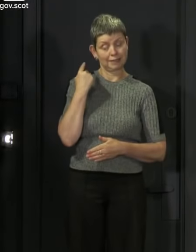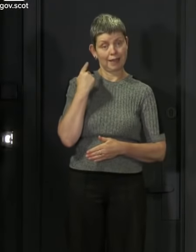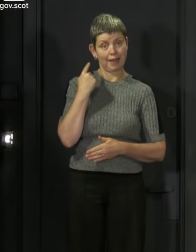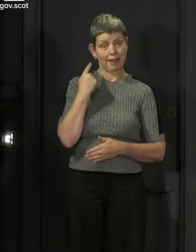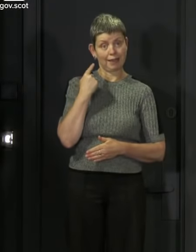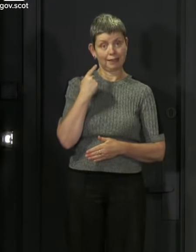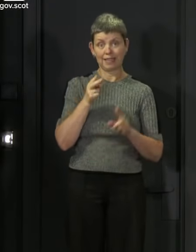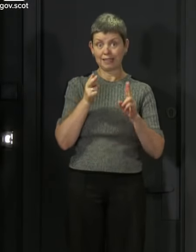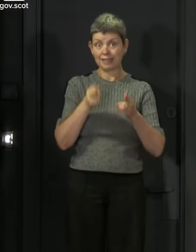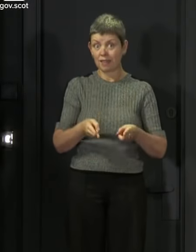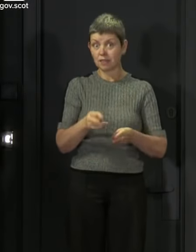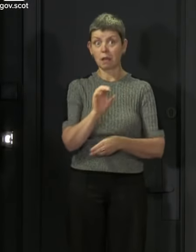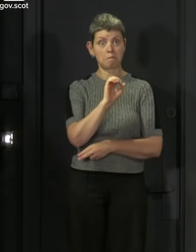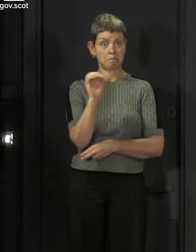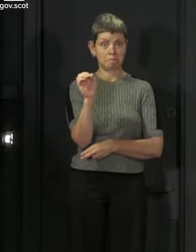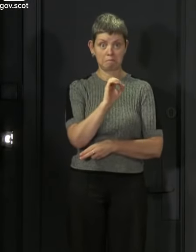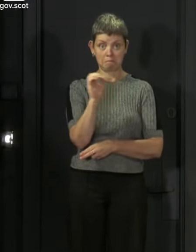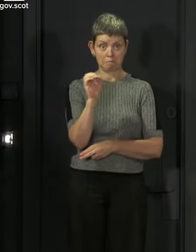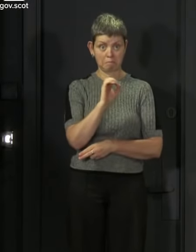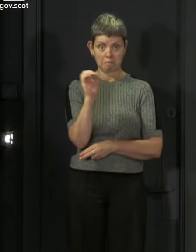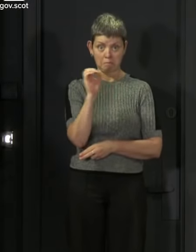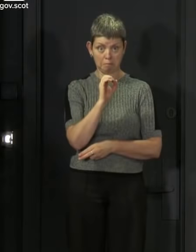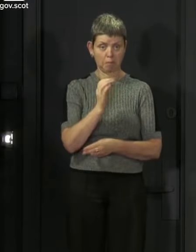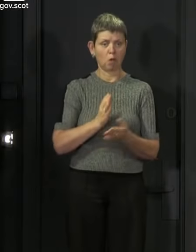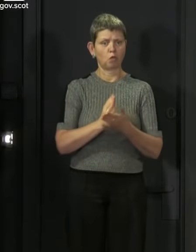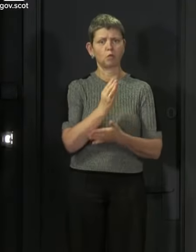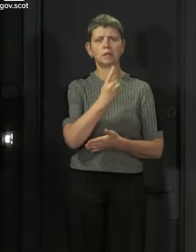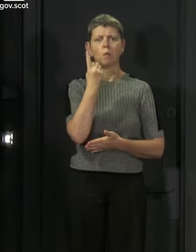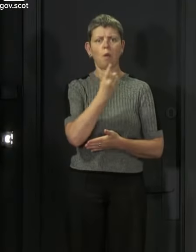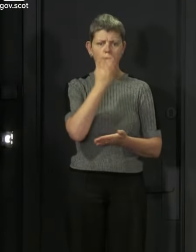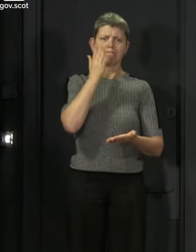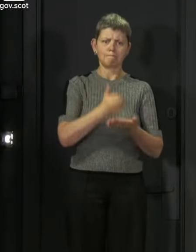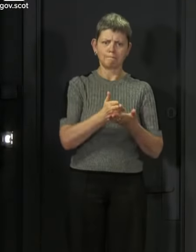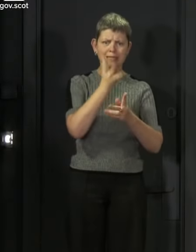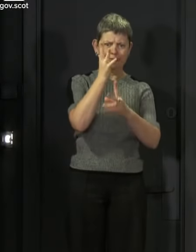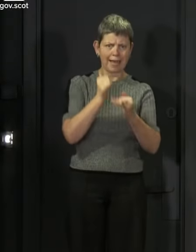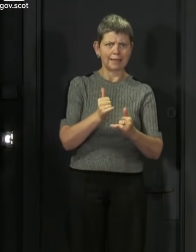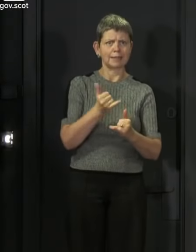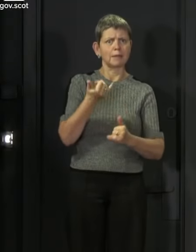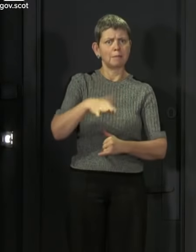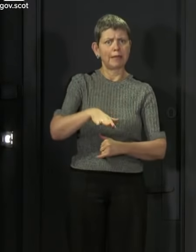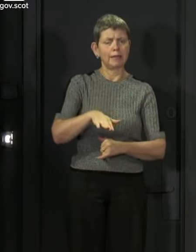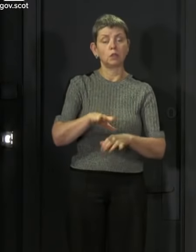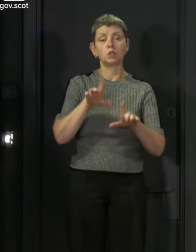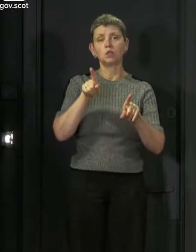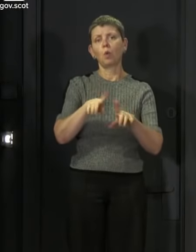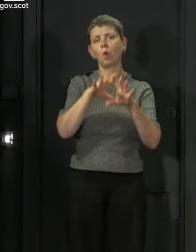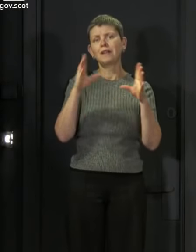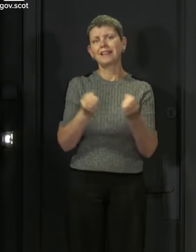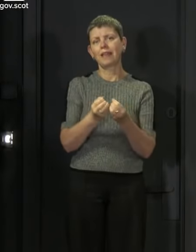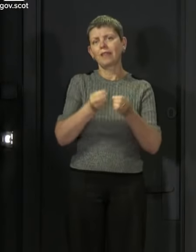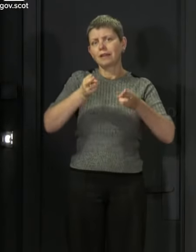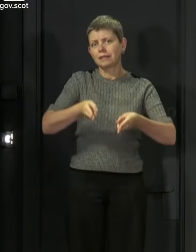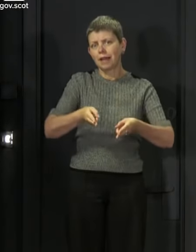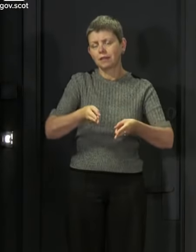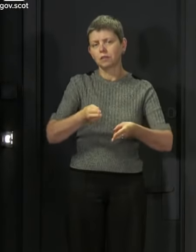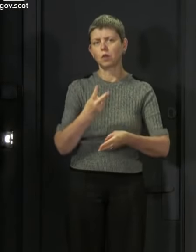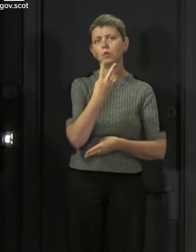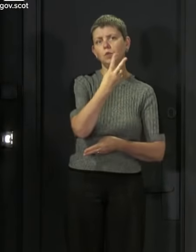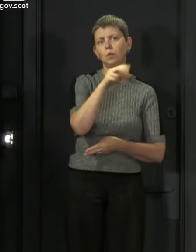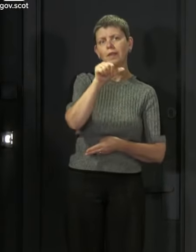deaths were registered of a patient confirmed through a test as having the virus. And the total number of deaths, therefore, remains at 2